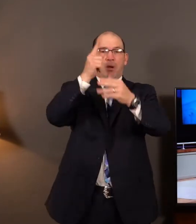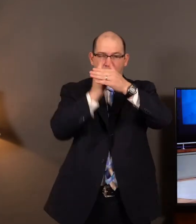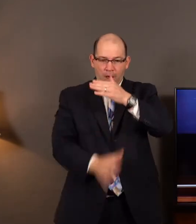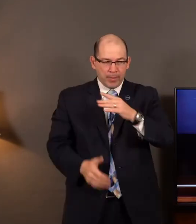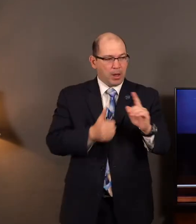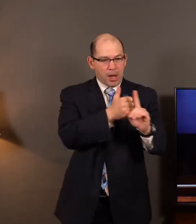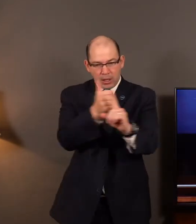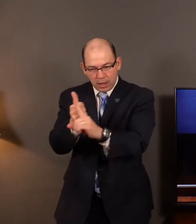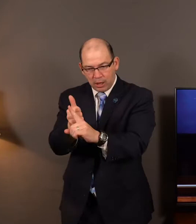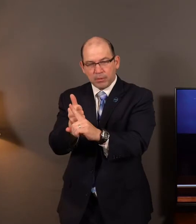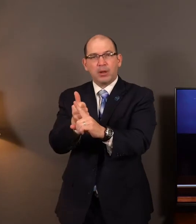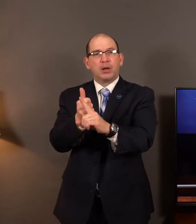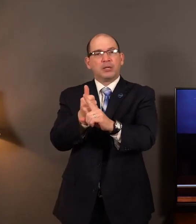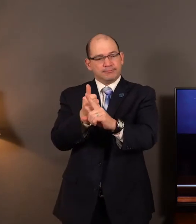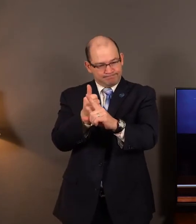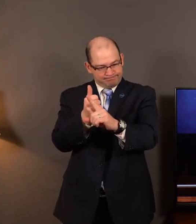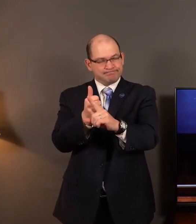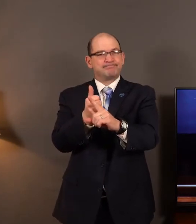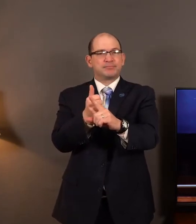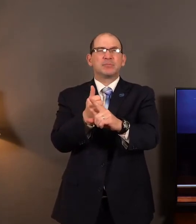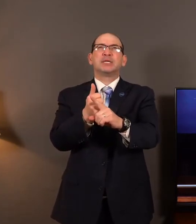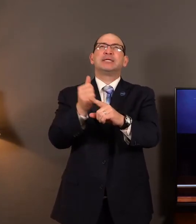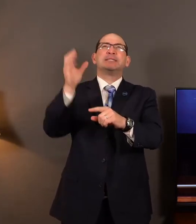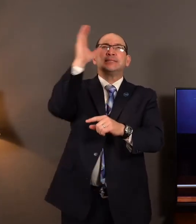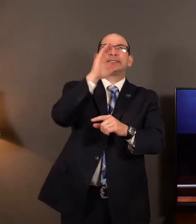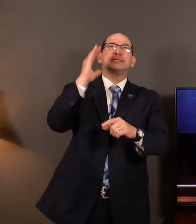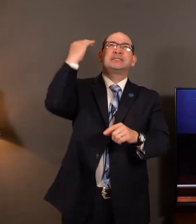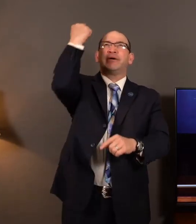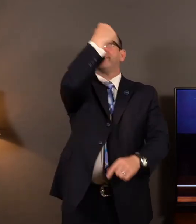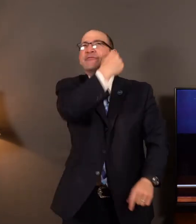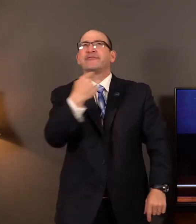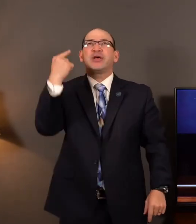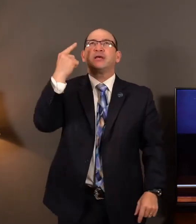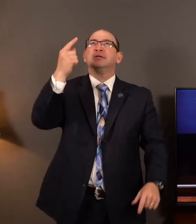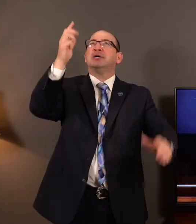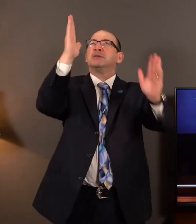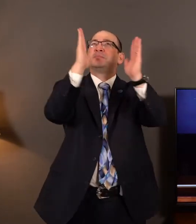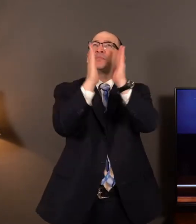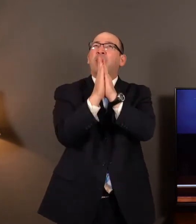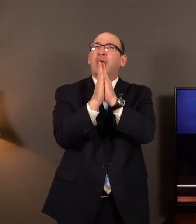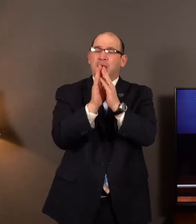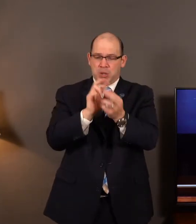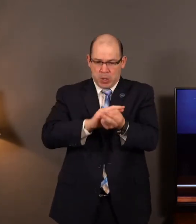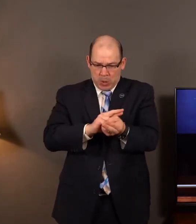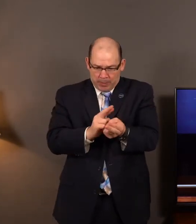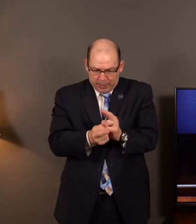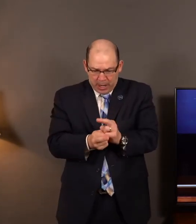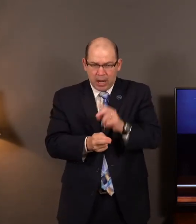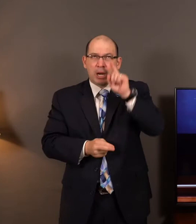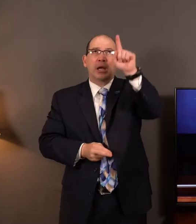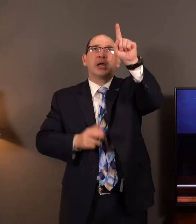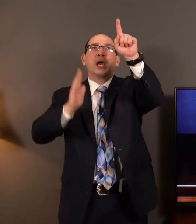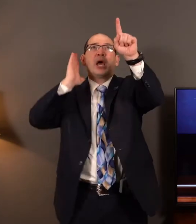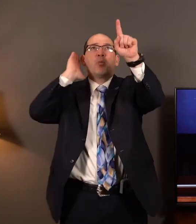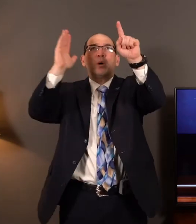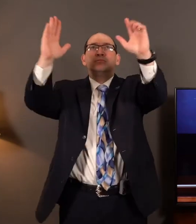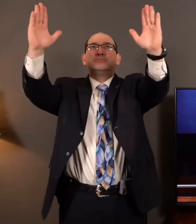face and turn from their wicked ways, then will I hear their prayers, and I will turn from heaven. I will forgive their